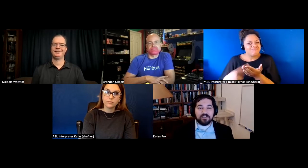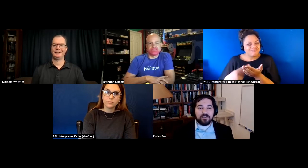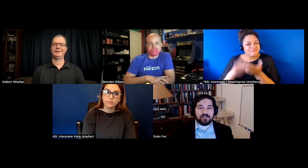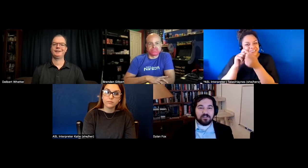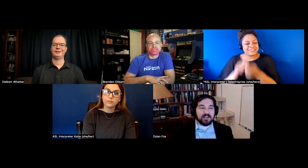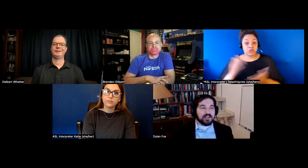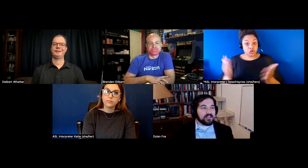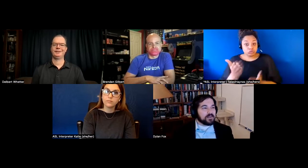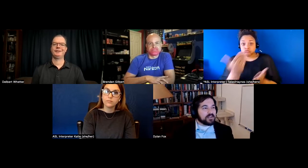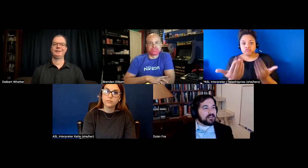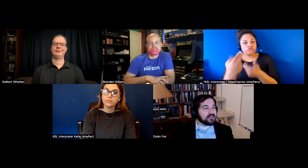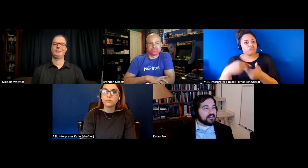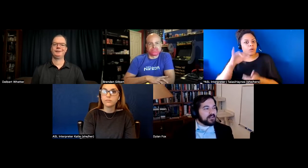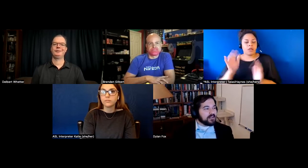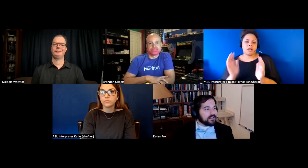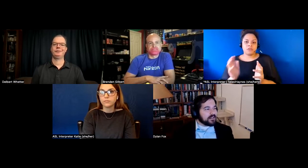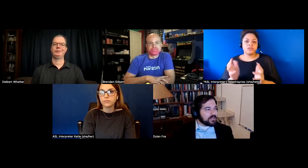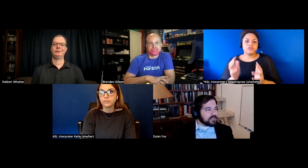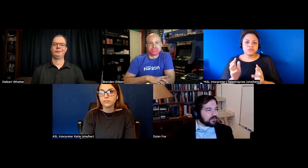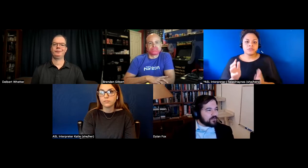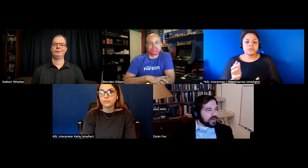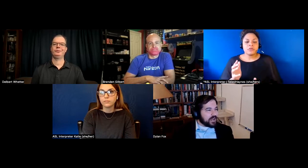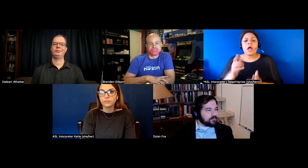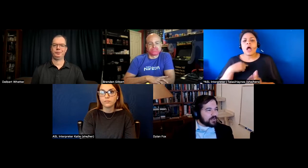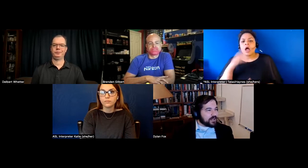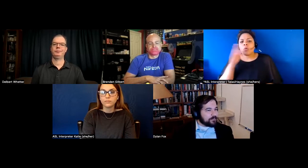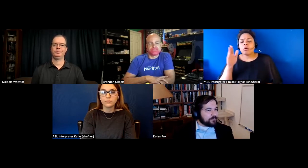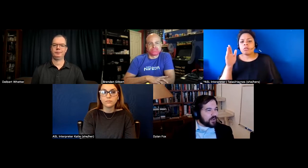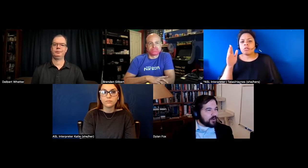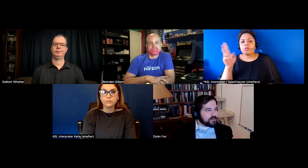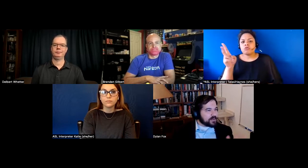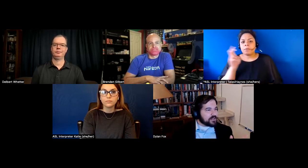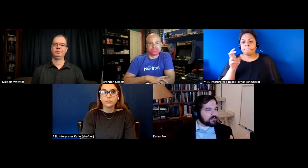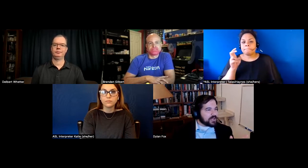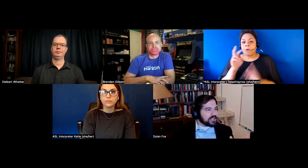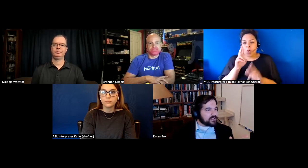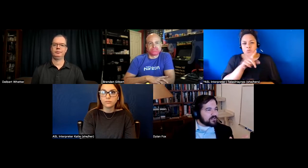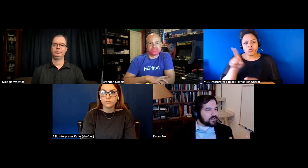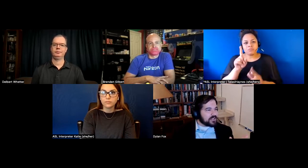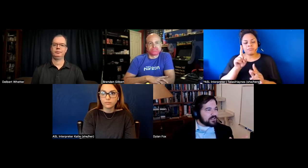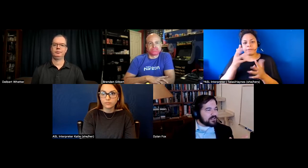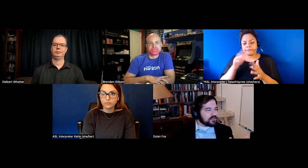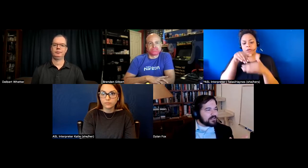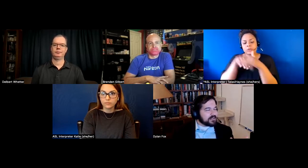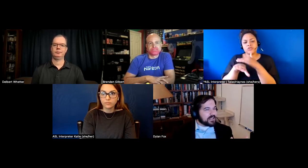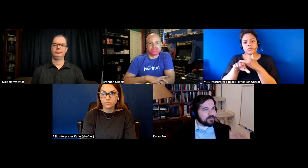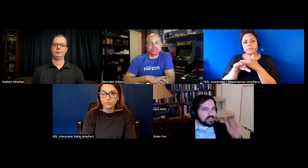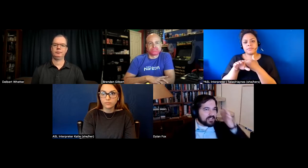folks to join it i think we can let me let me grab um i hope everybody was able to make it into the captions and sign